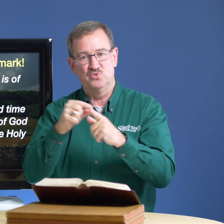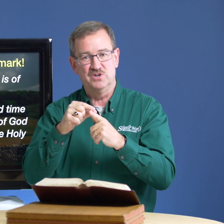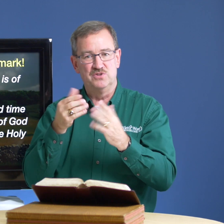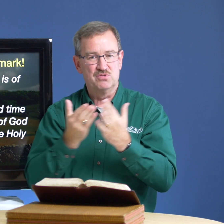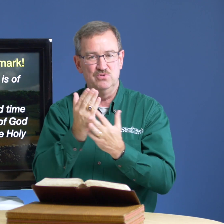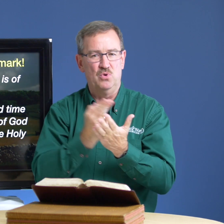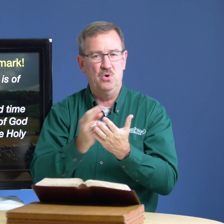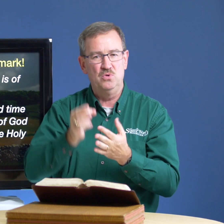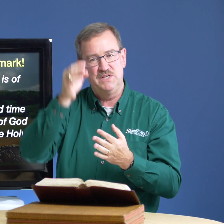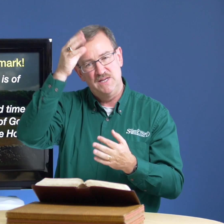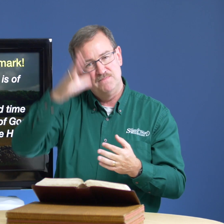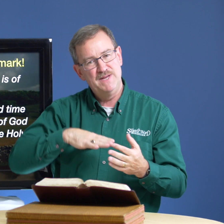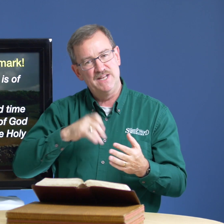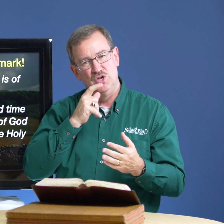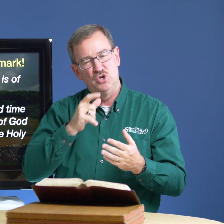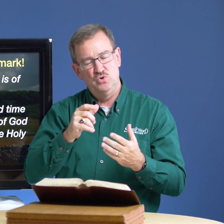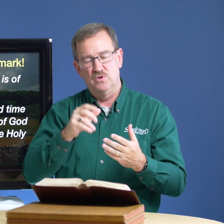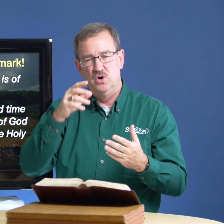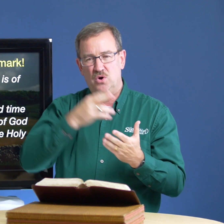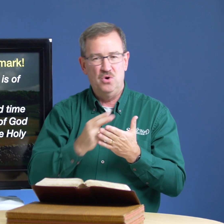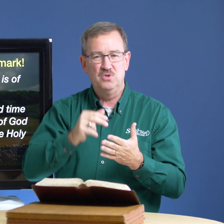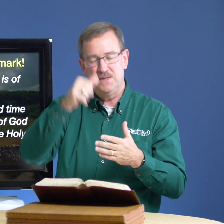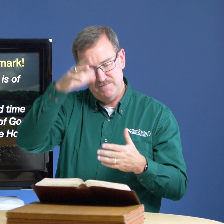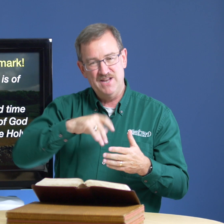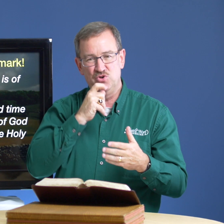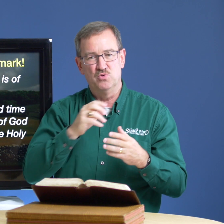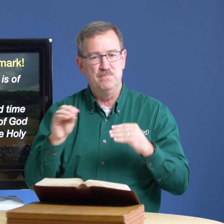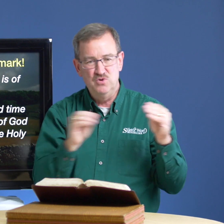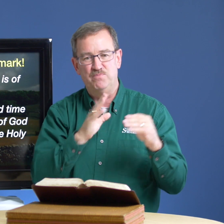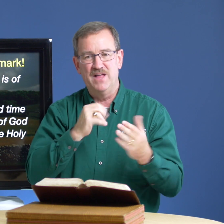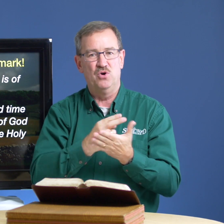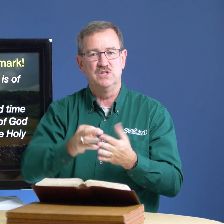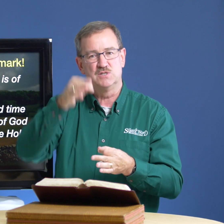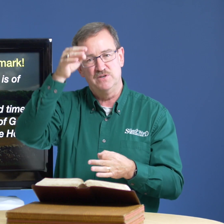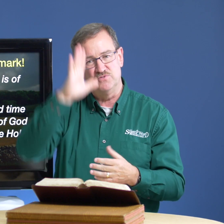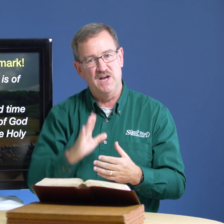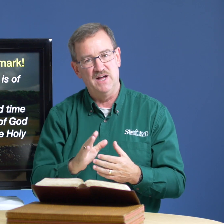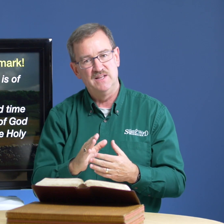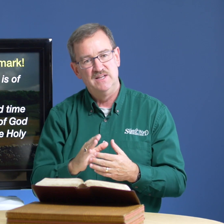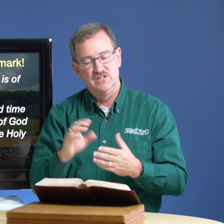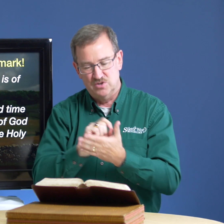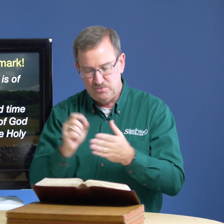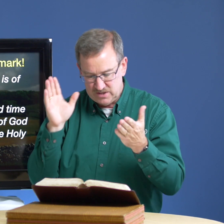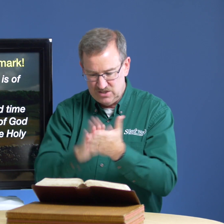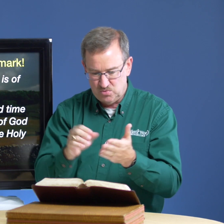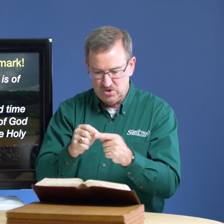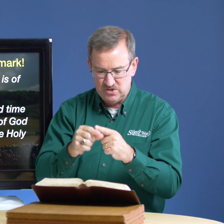word through holy men who holy men who were moved by the holy spirit of god to put these words